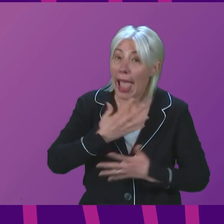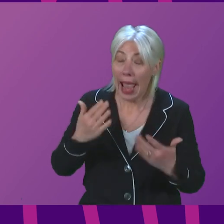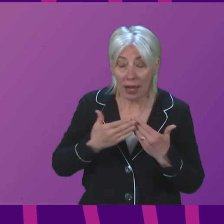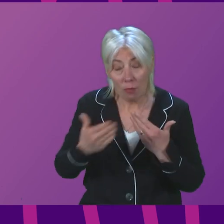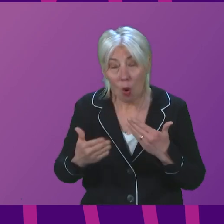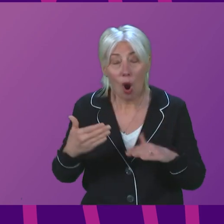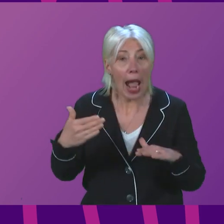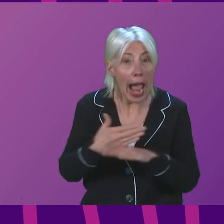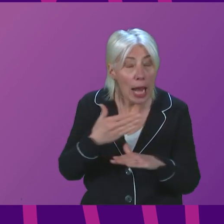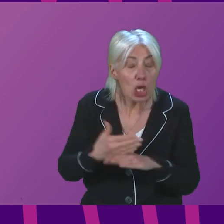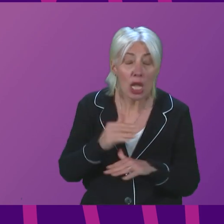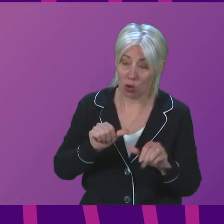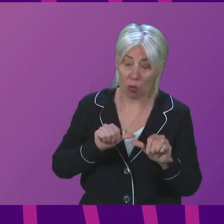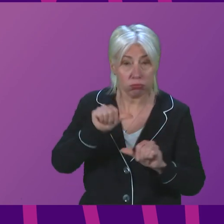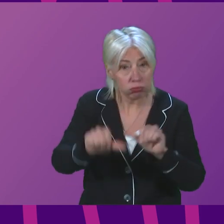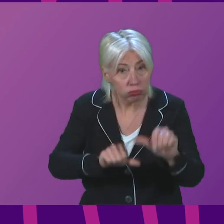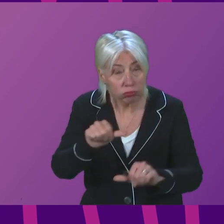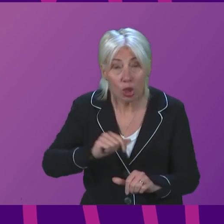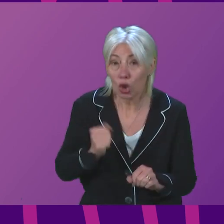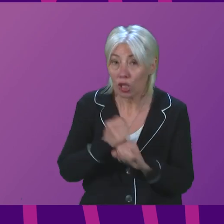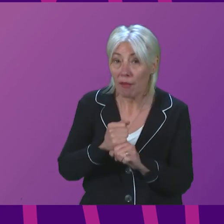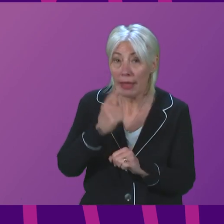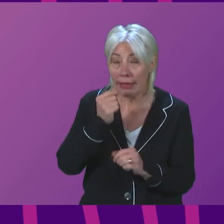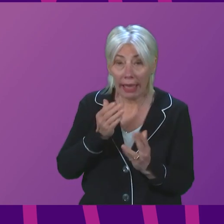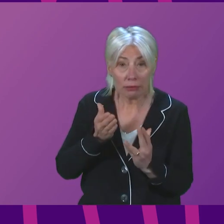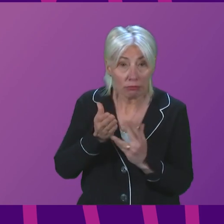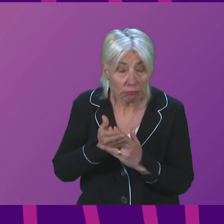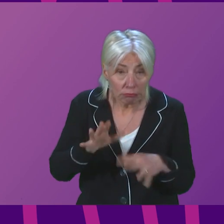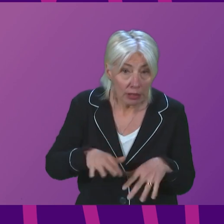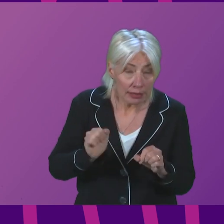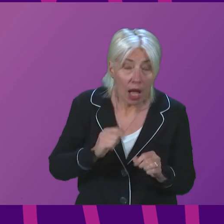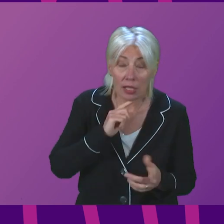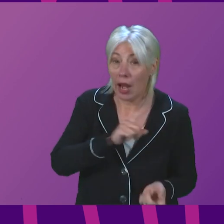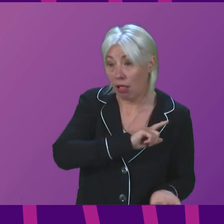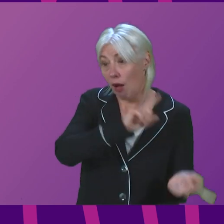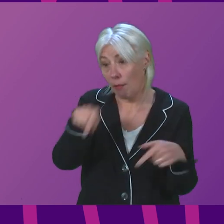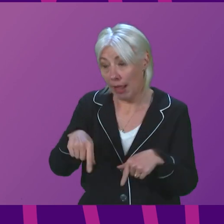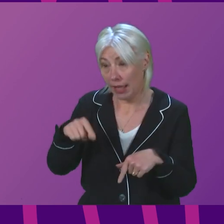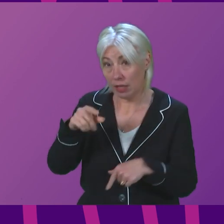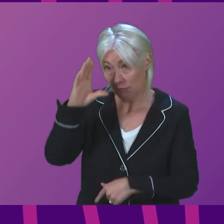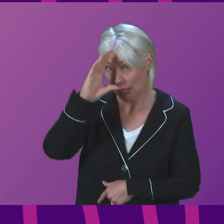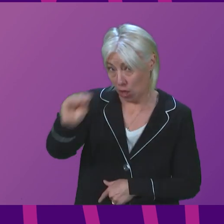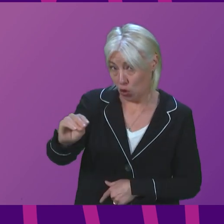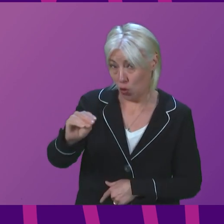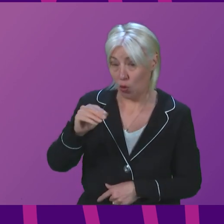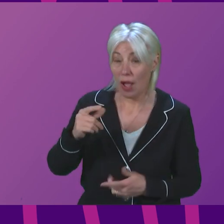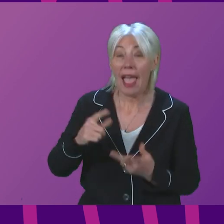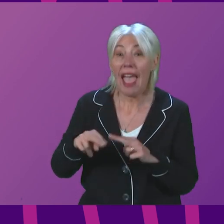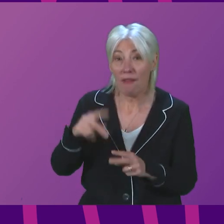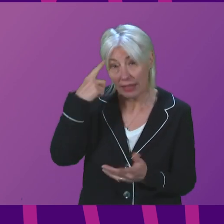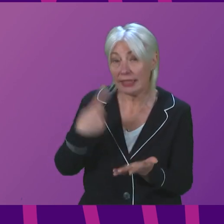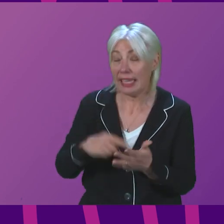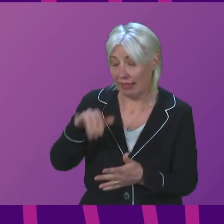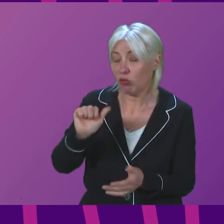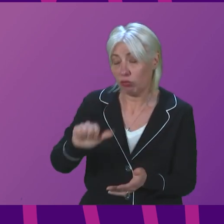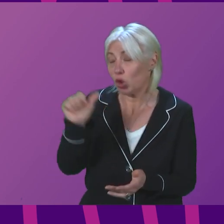action or procedure that the Scottish Government can initiate. I will come back to the member in writing if I conclude that that is the